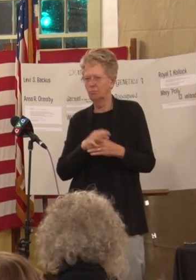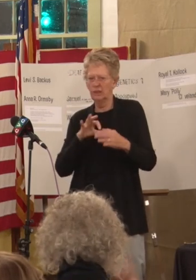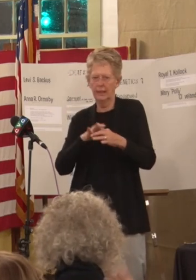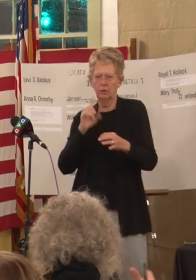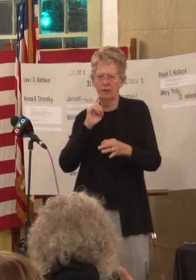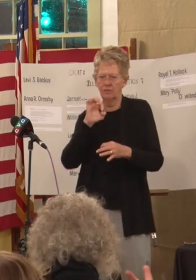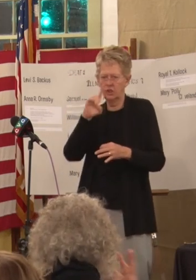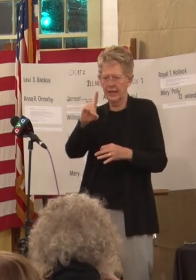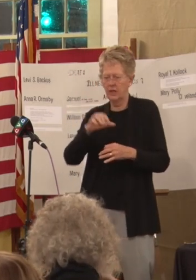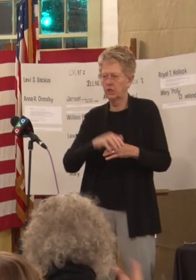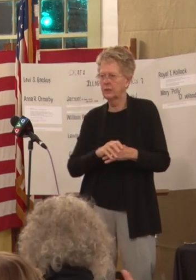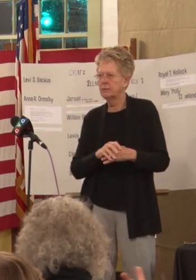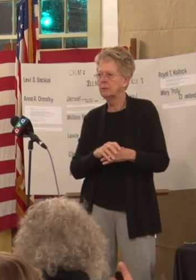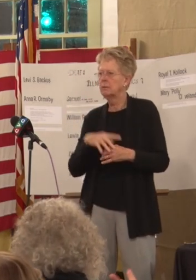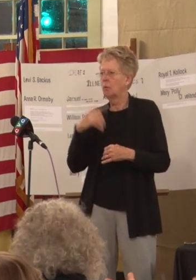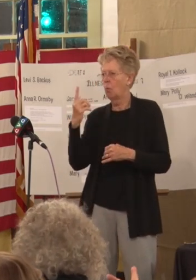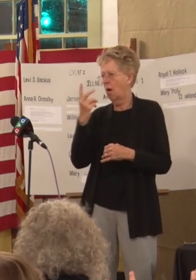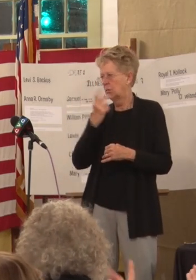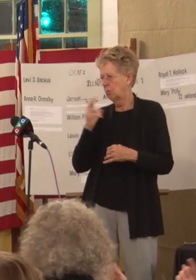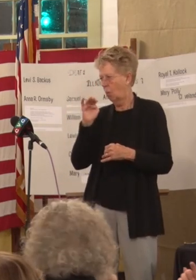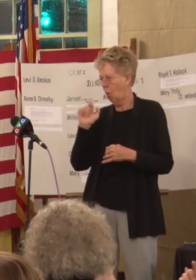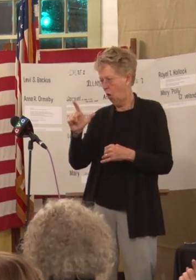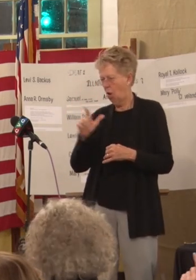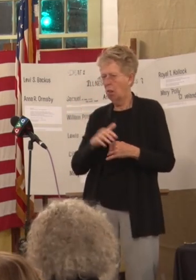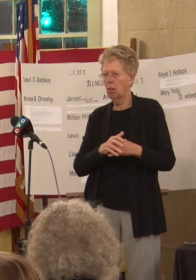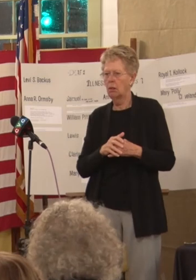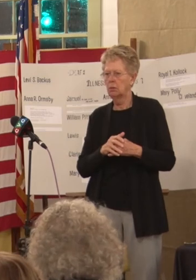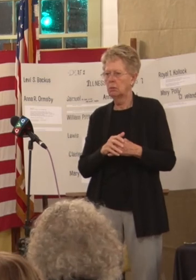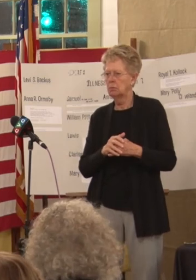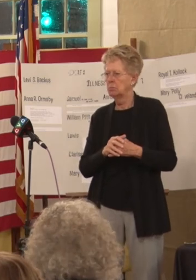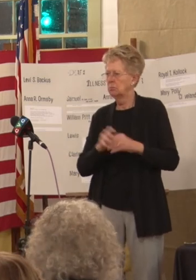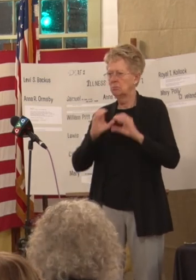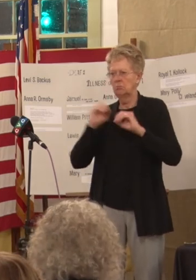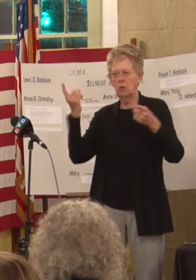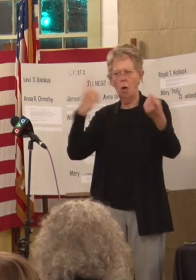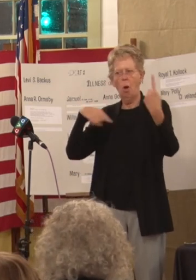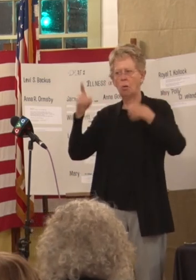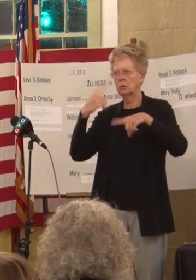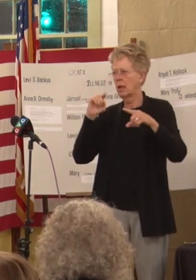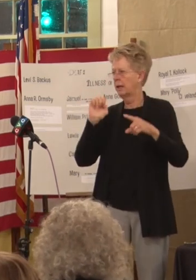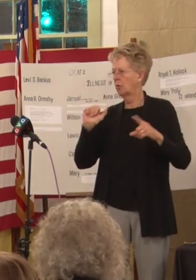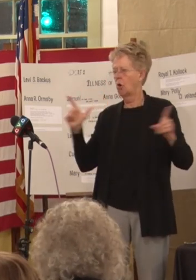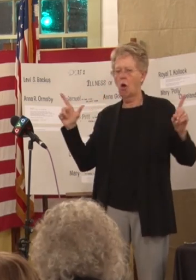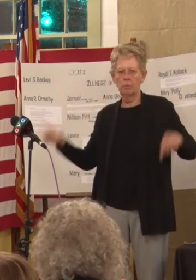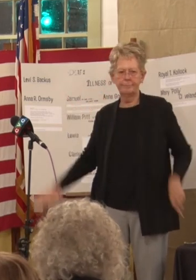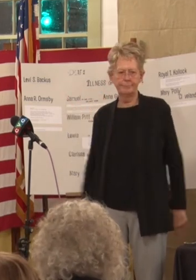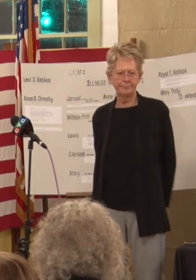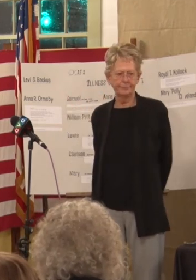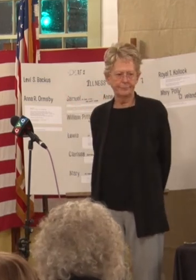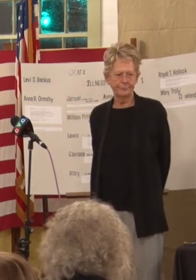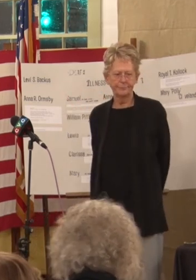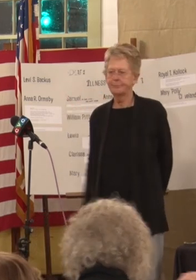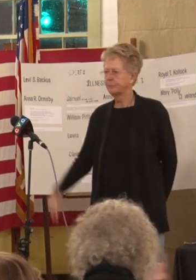one is the oral method where there is no sign language at all and people read lips and